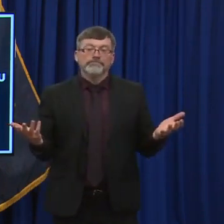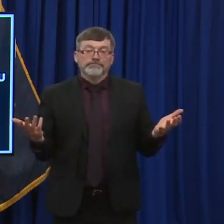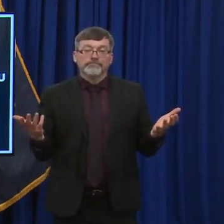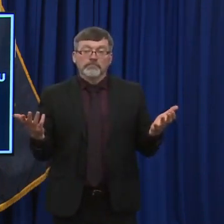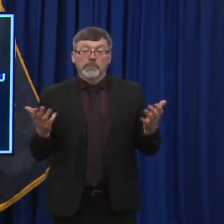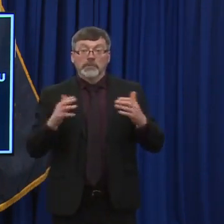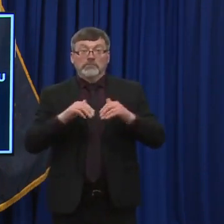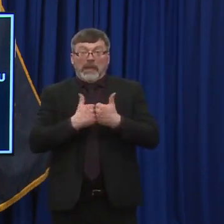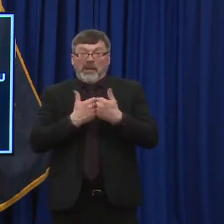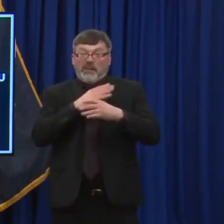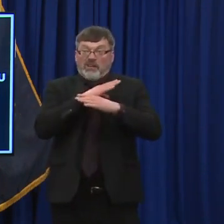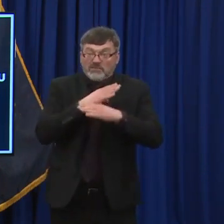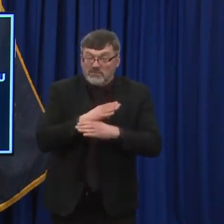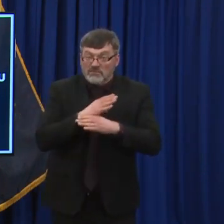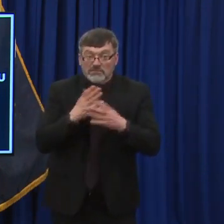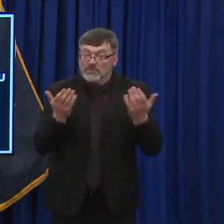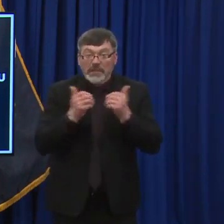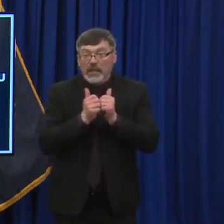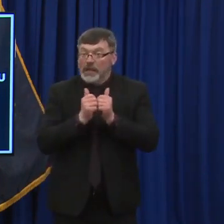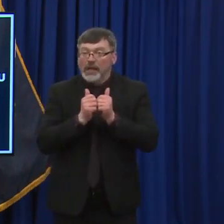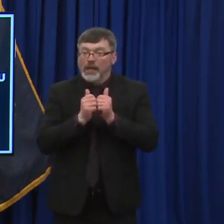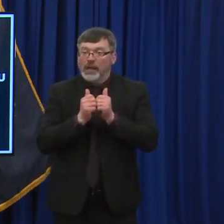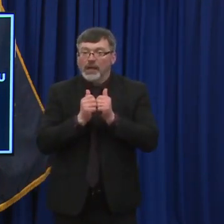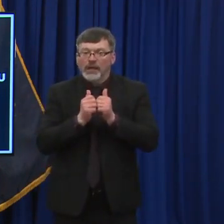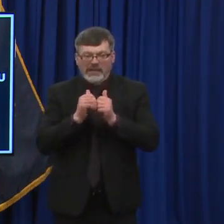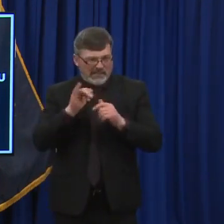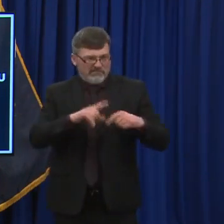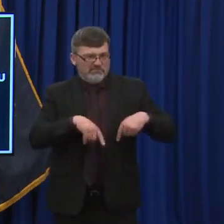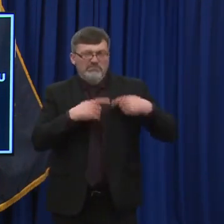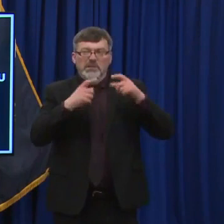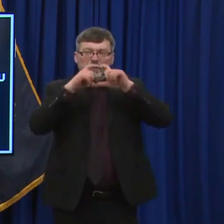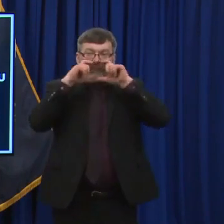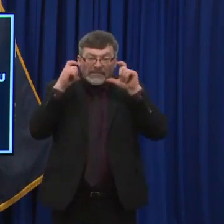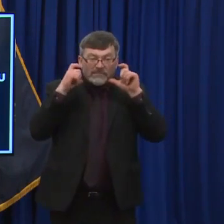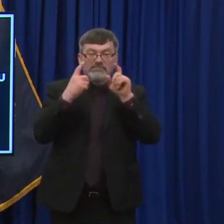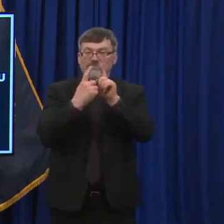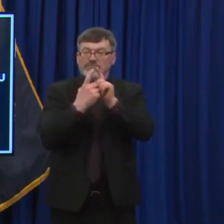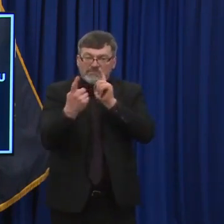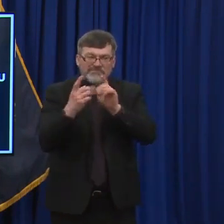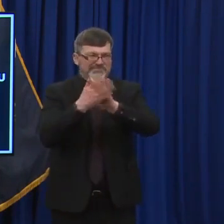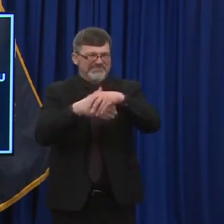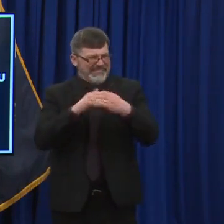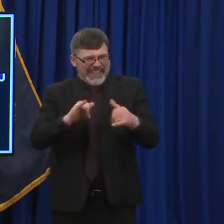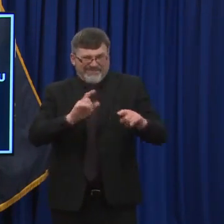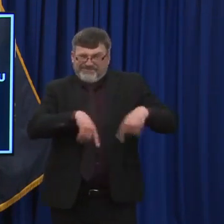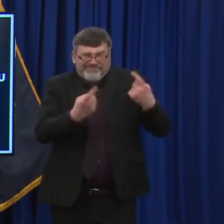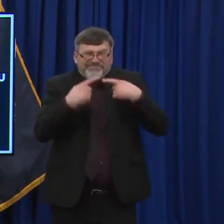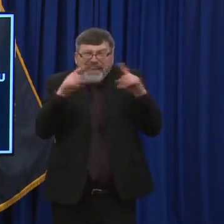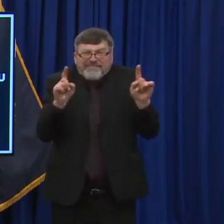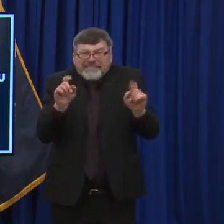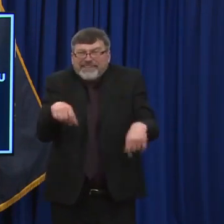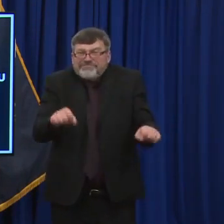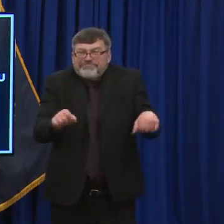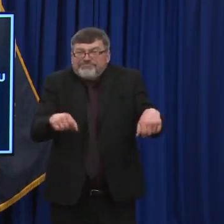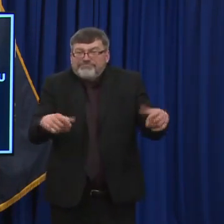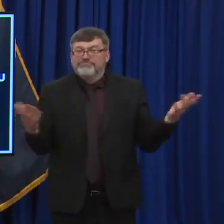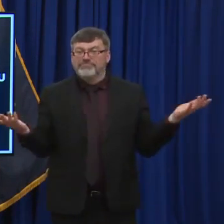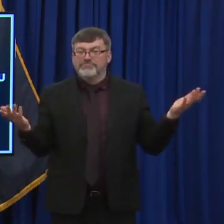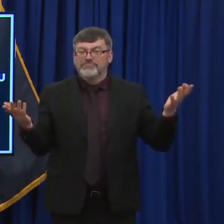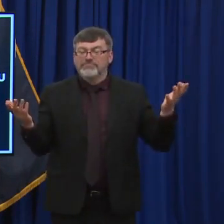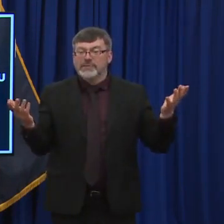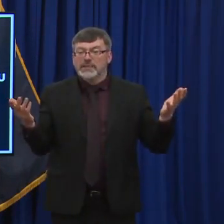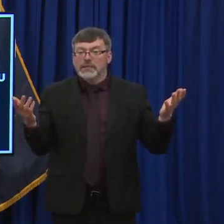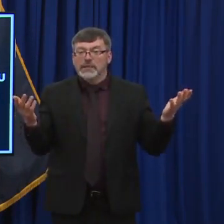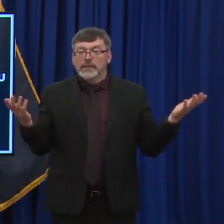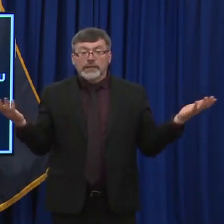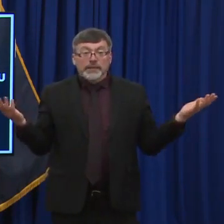from spreading are effective. We know how to prevent this virus from spreading person to person. The struggle and the